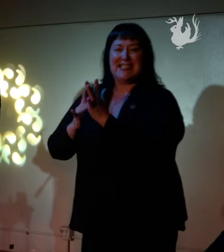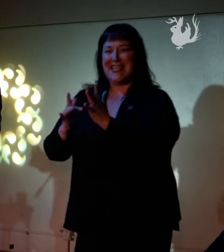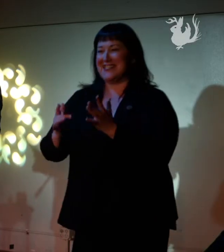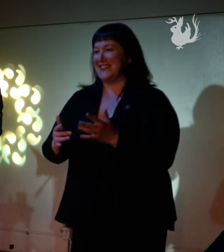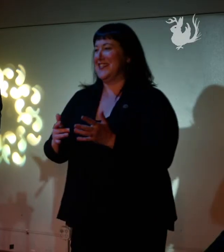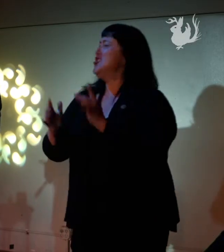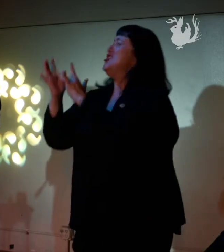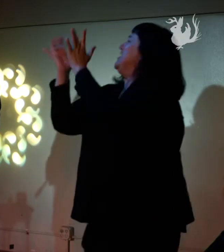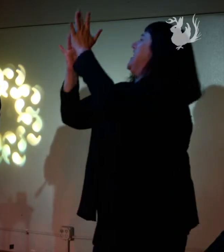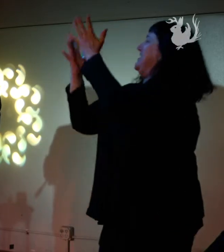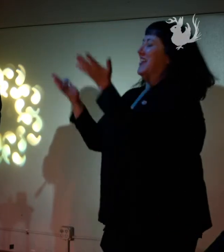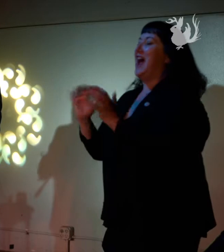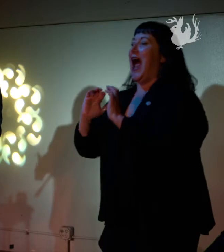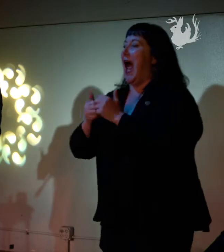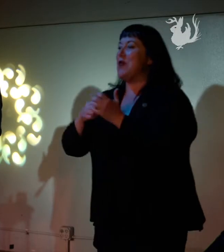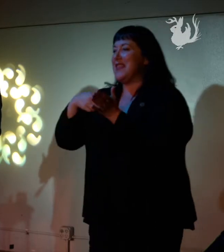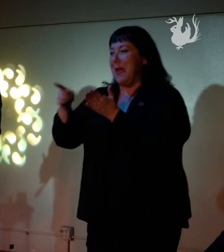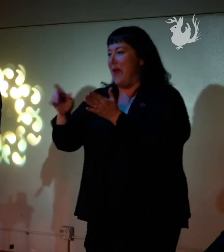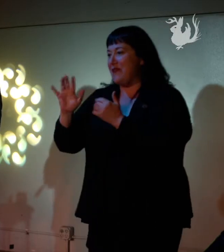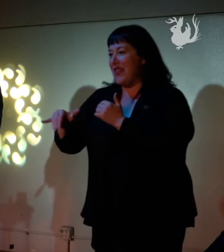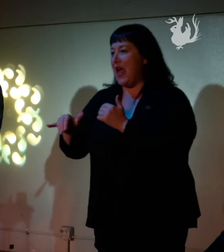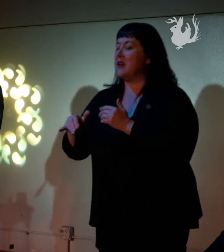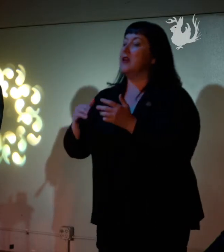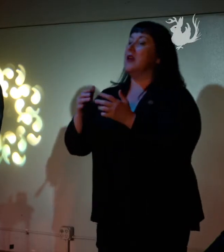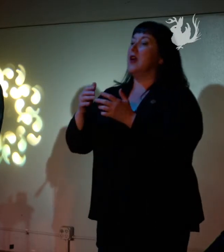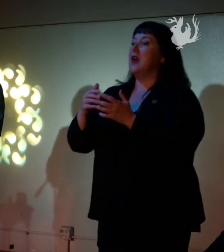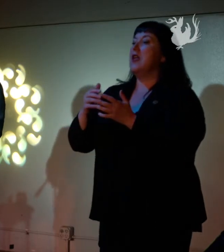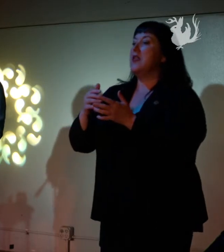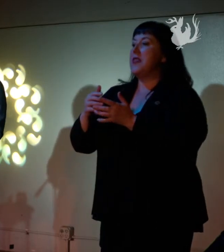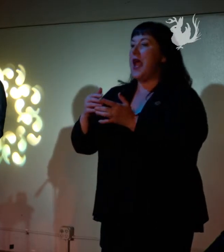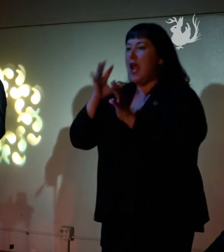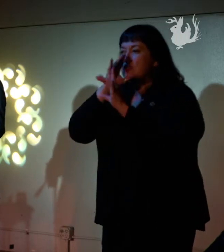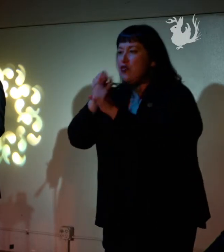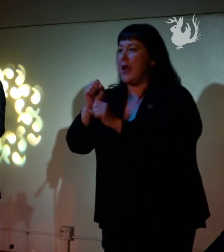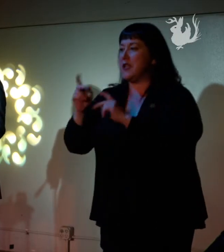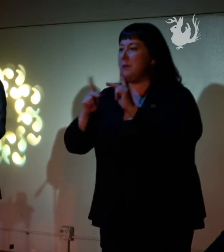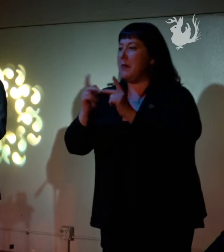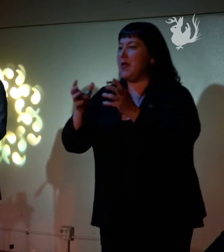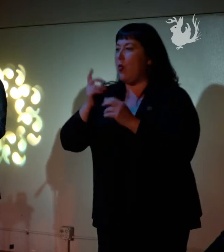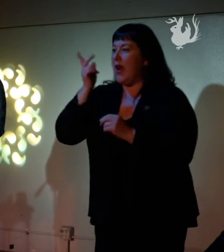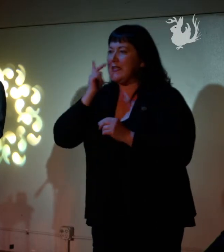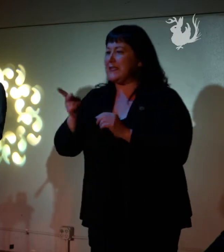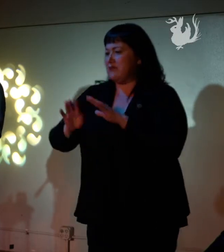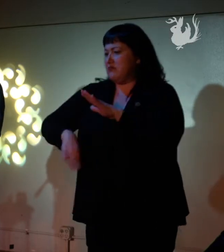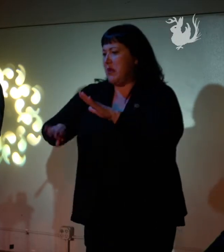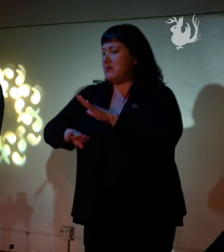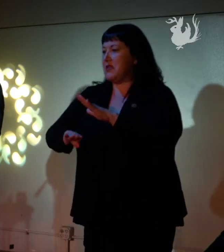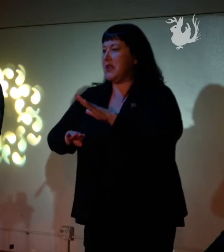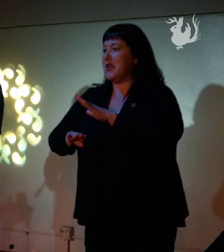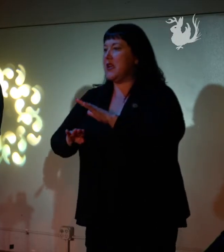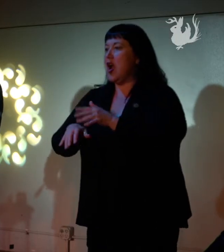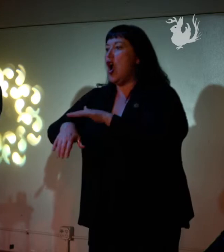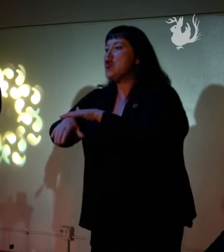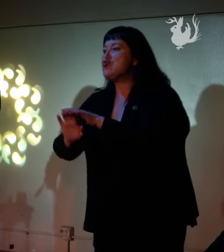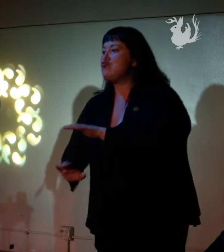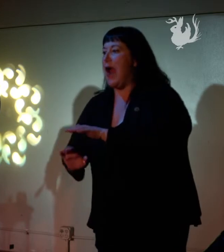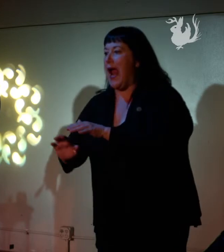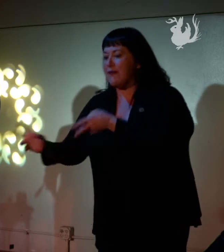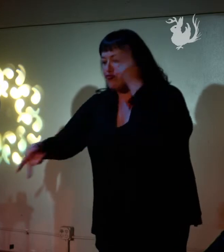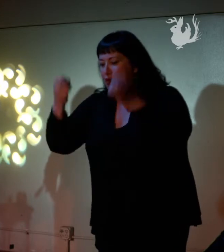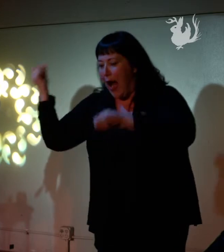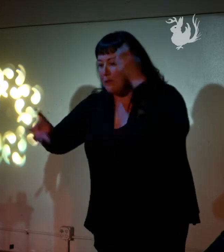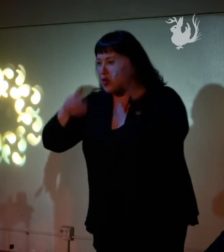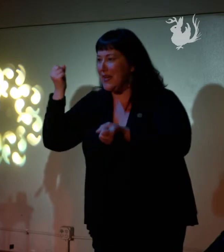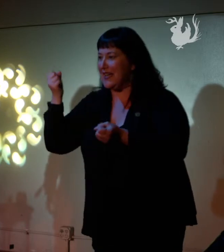But how did they pay for that? Well, they paid for it by attracting people who wanted to see what was essentially grave robbery, stealing from